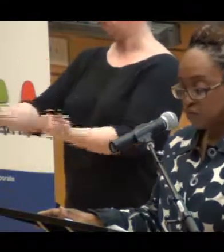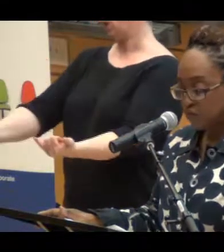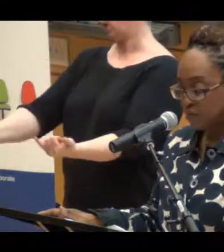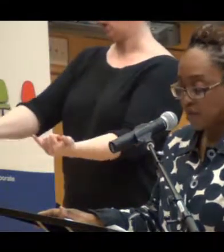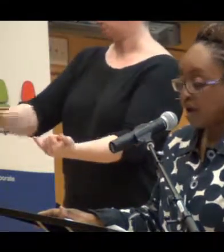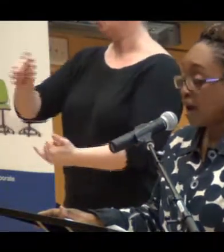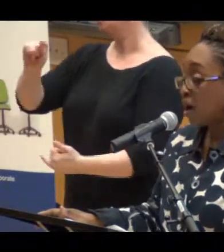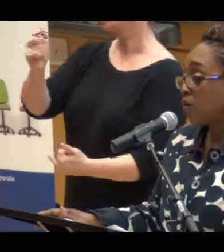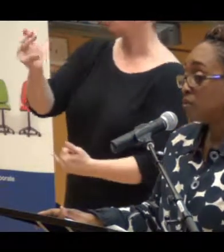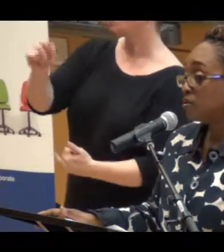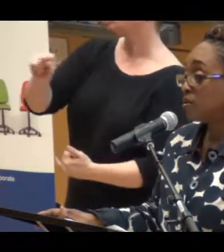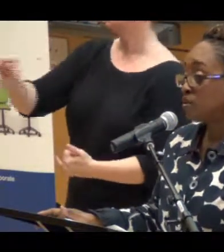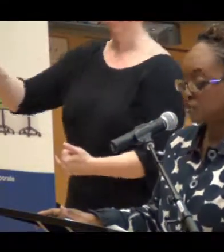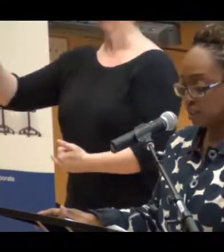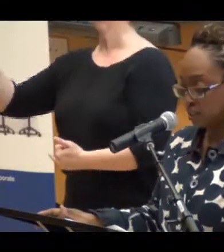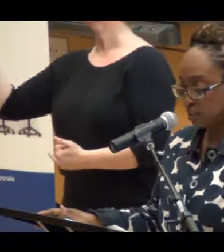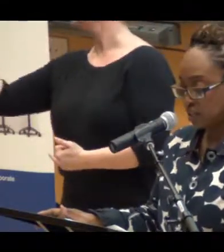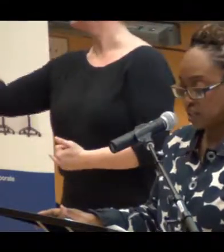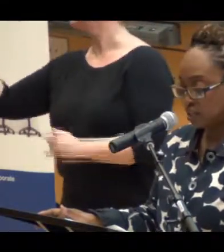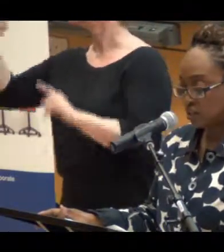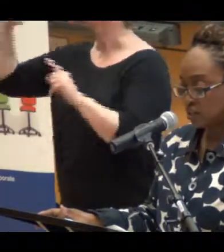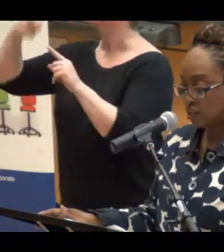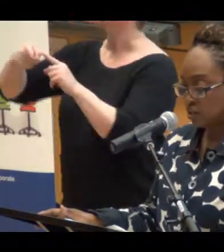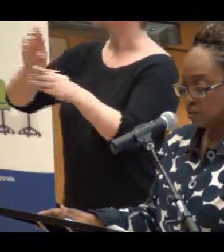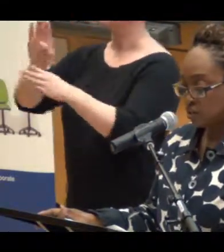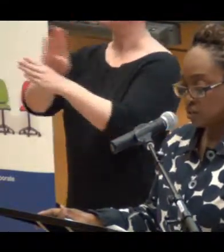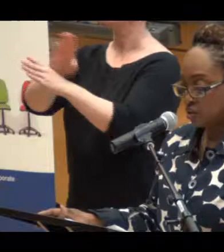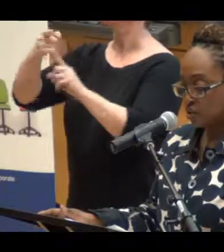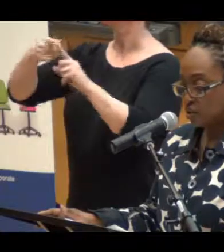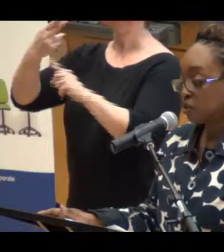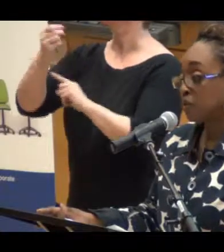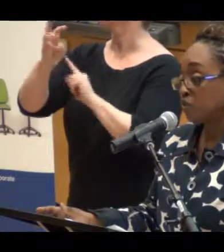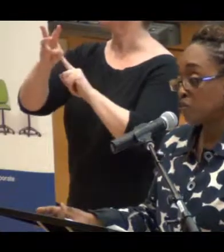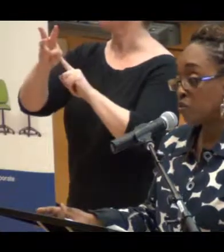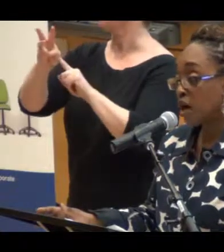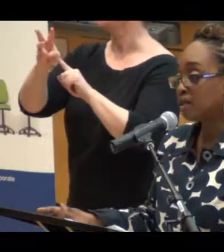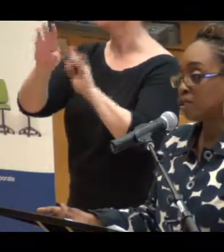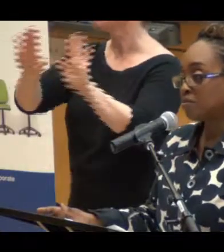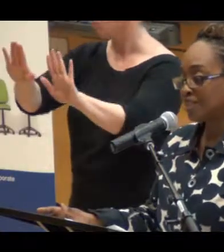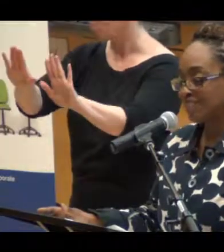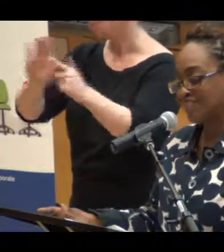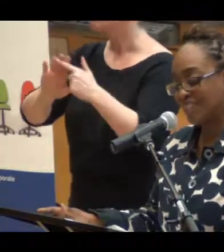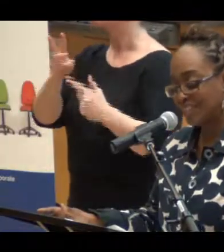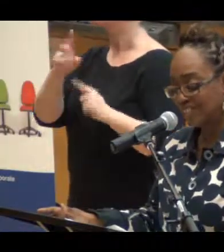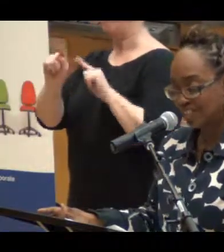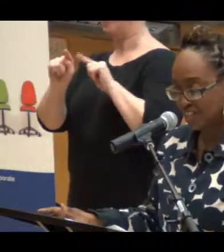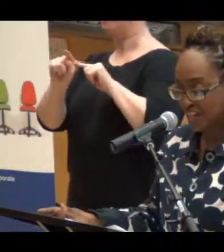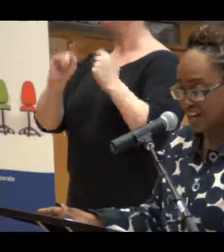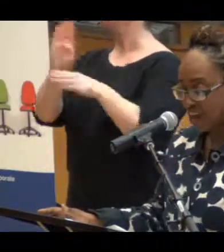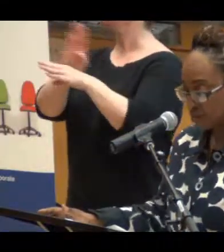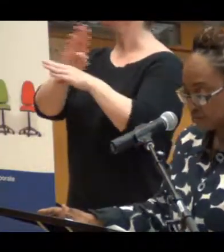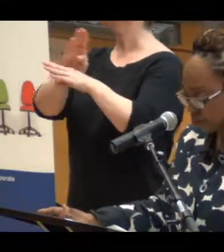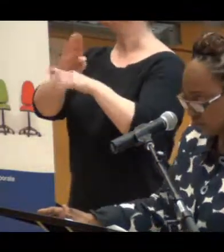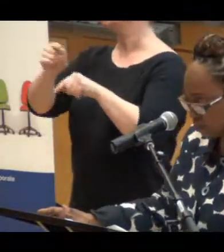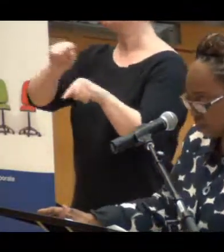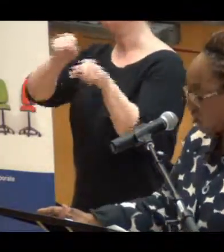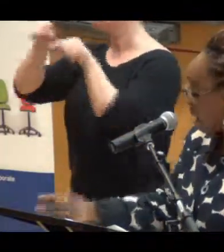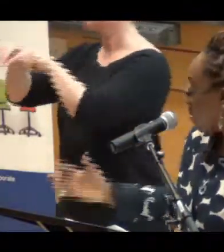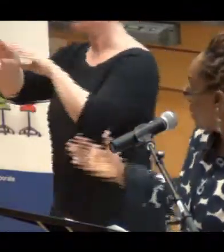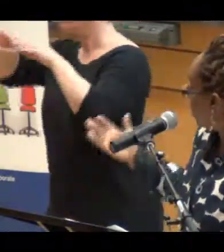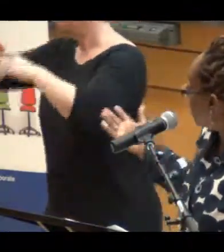wanted to move from the how, the business case. Sorry, from the what, the business case, to the how.